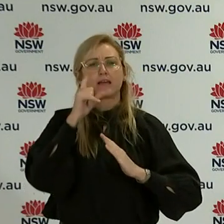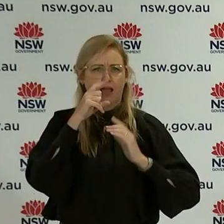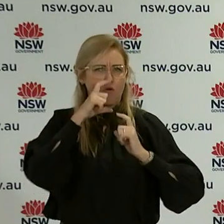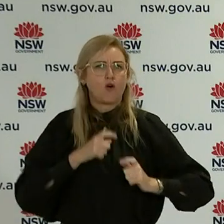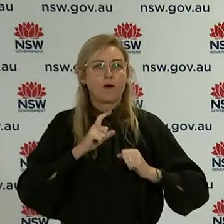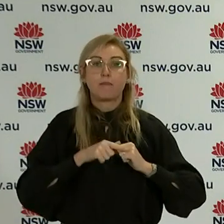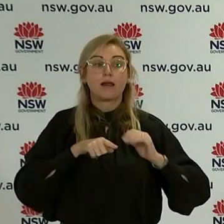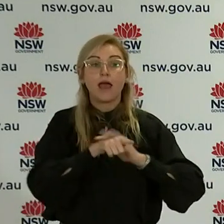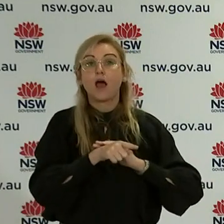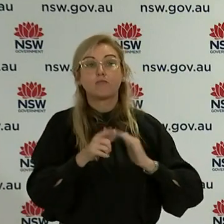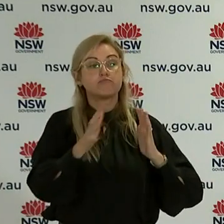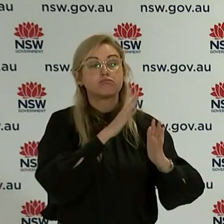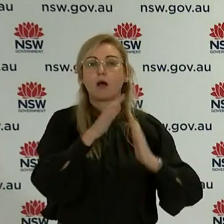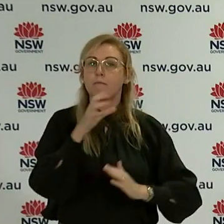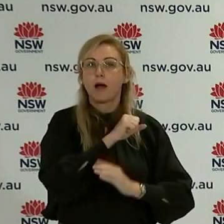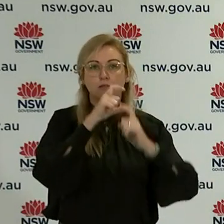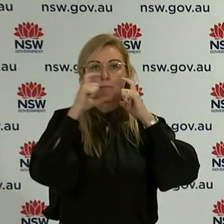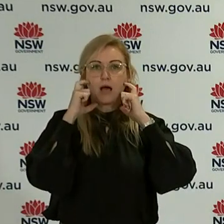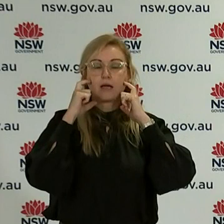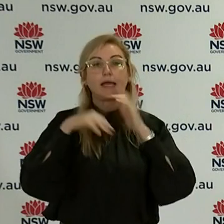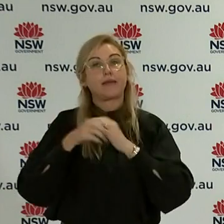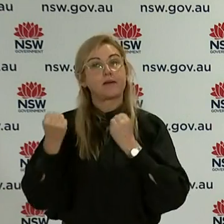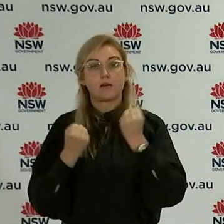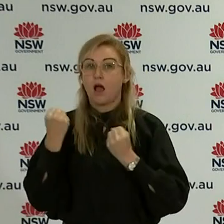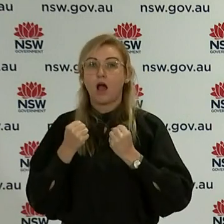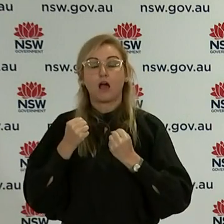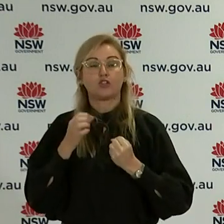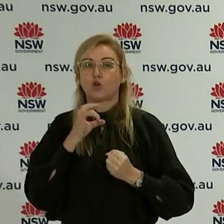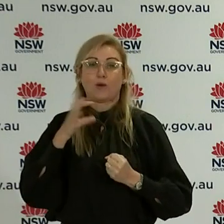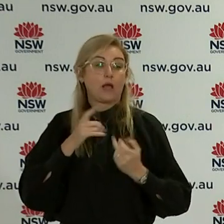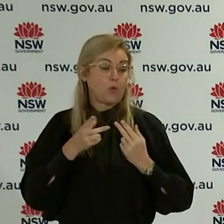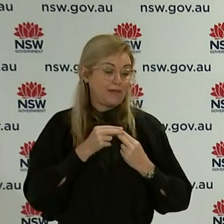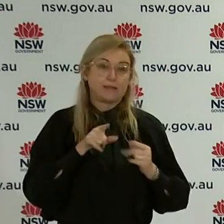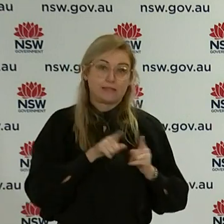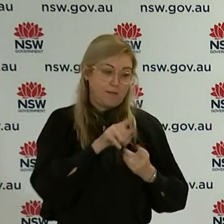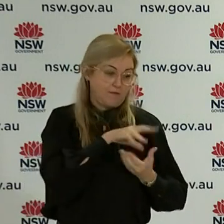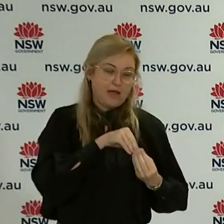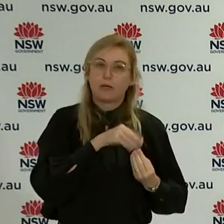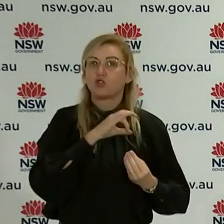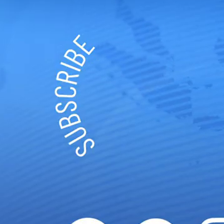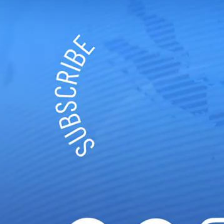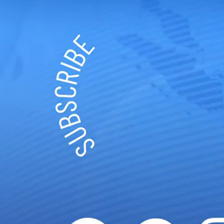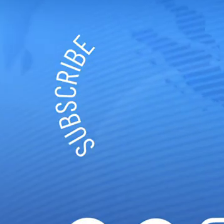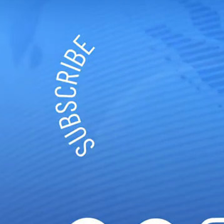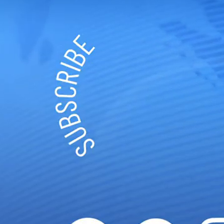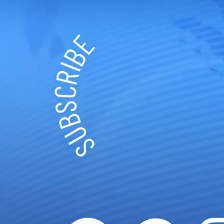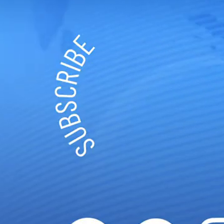And masks do not have to be worn while you're in a car with other members of your family. Thanks very much.